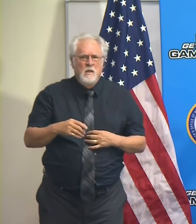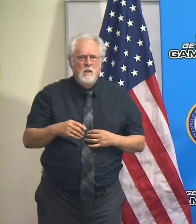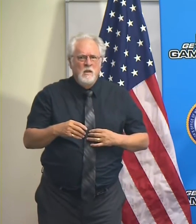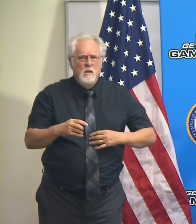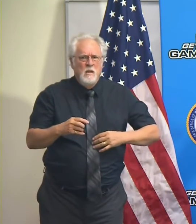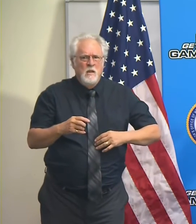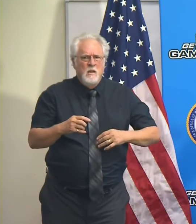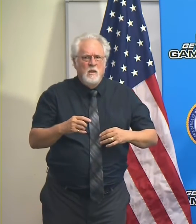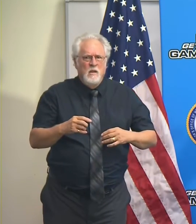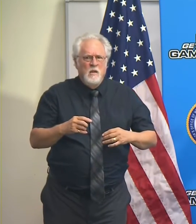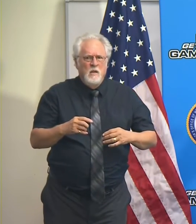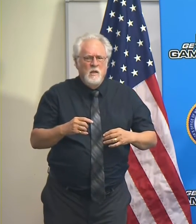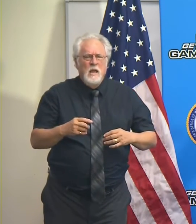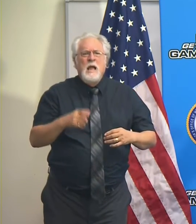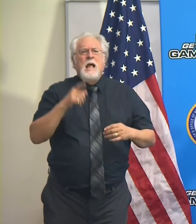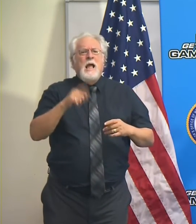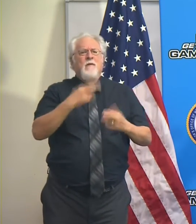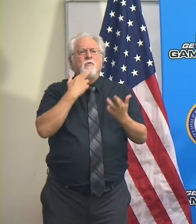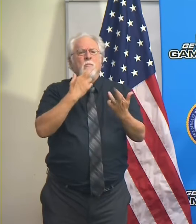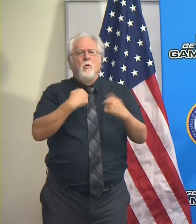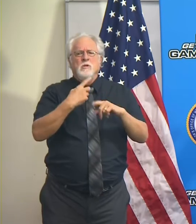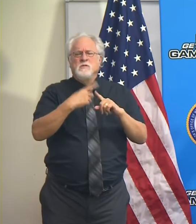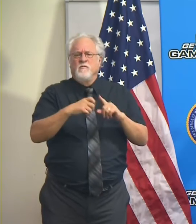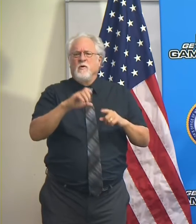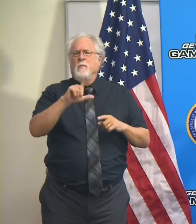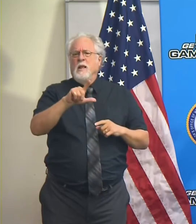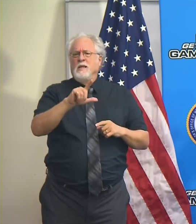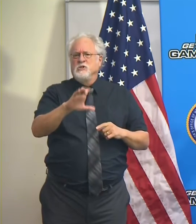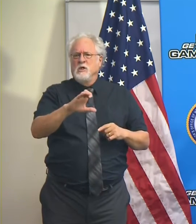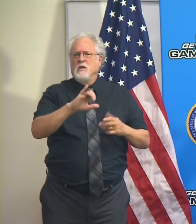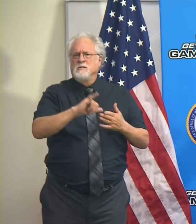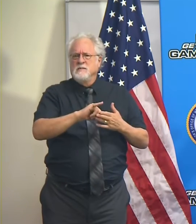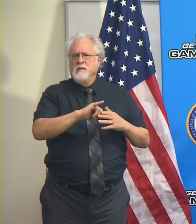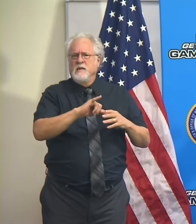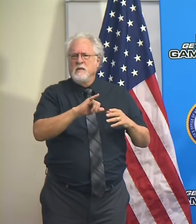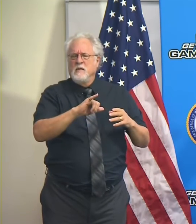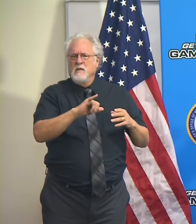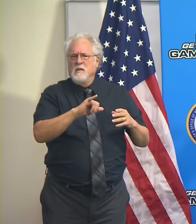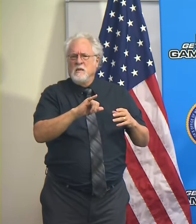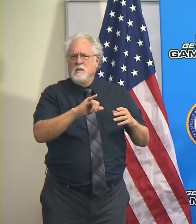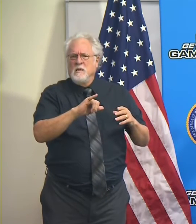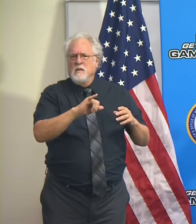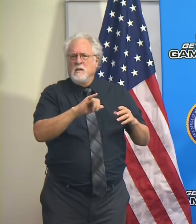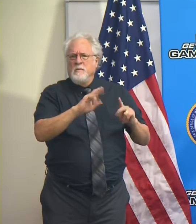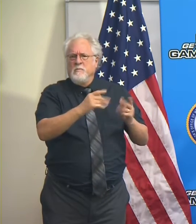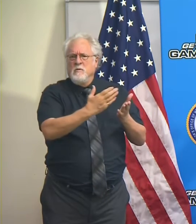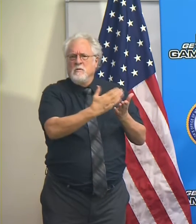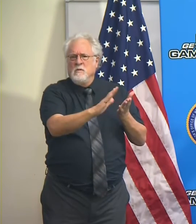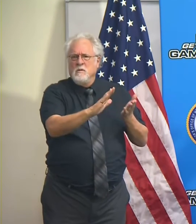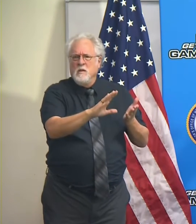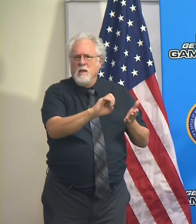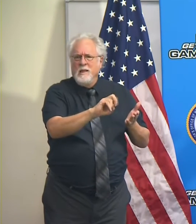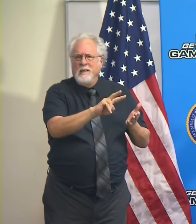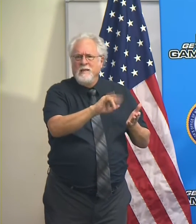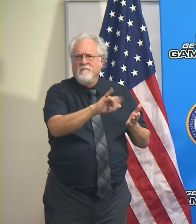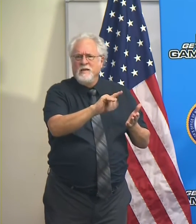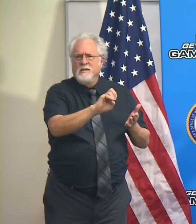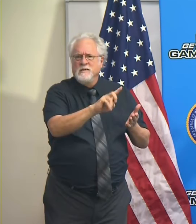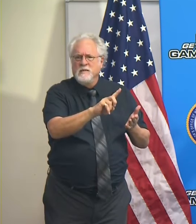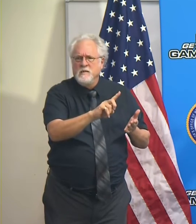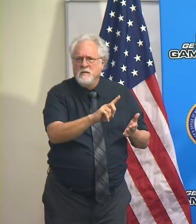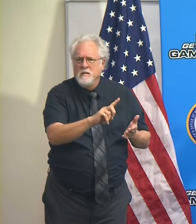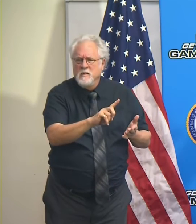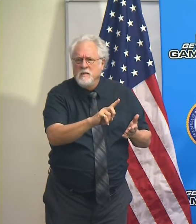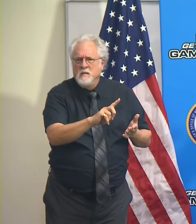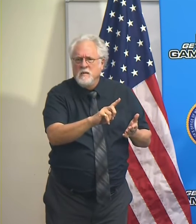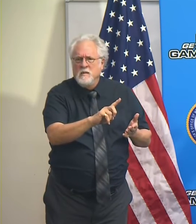because of Turkey and Laura, in a similar way, in a particular area where because of the hurricane, the person to